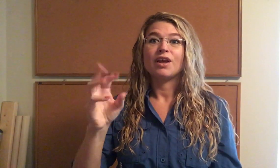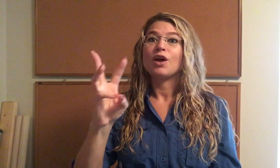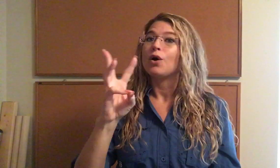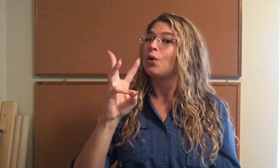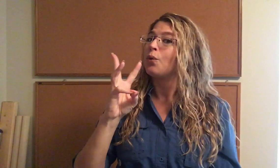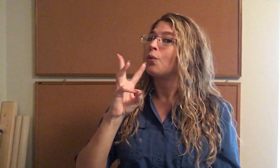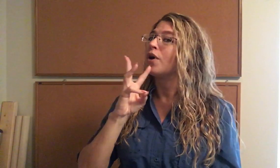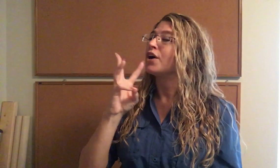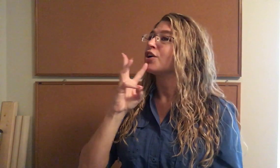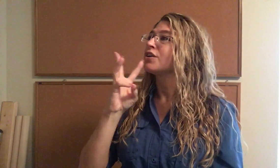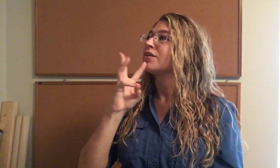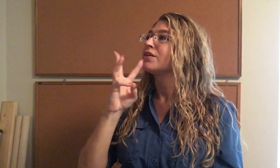Water.